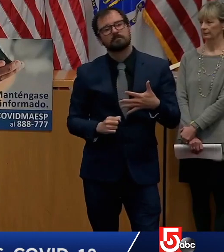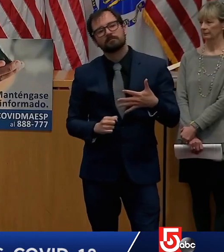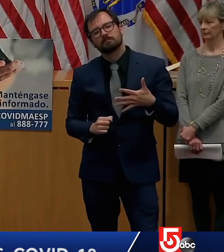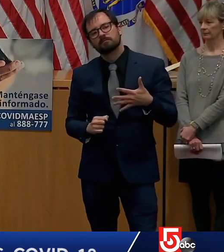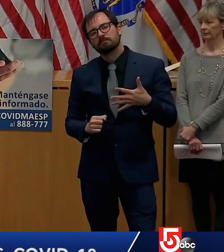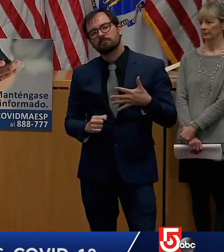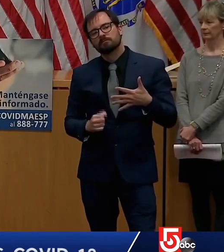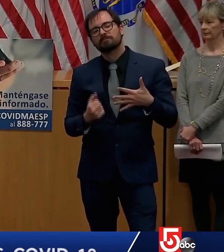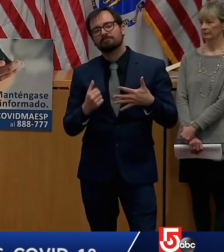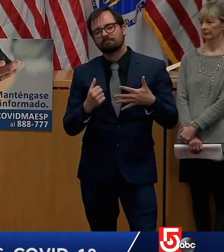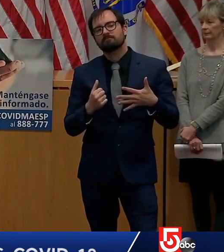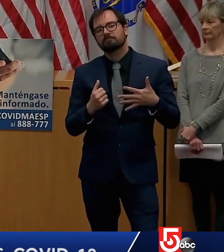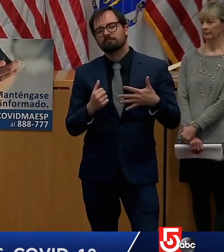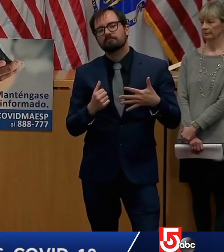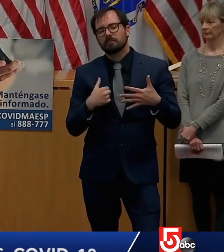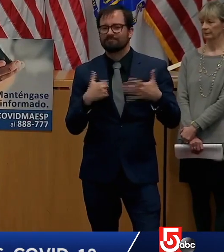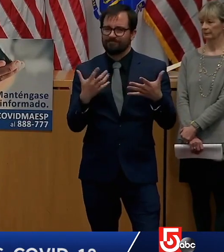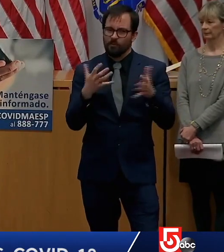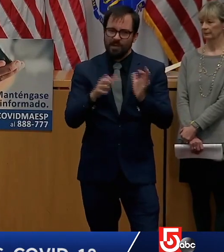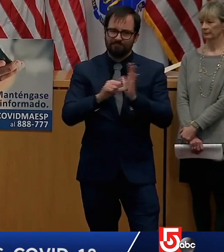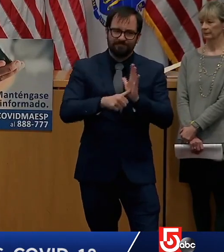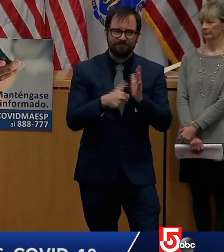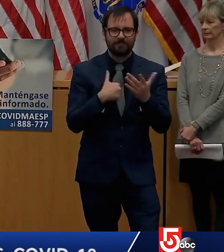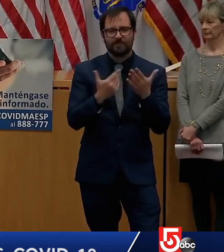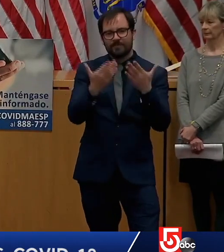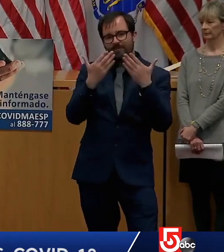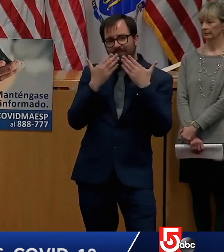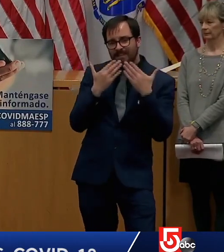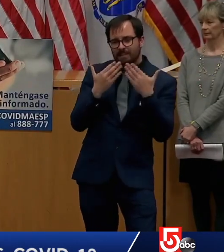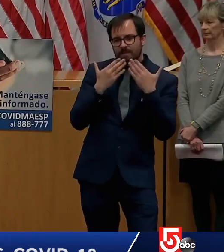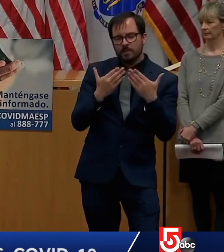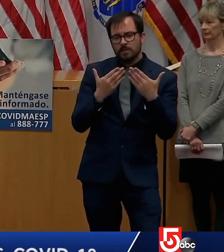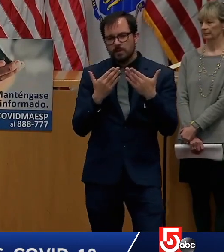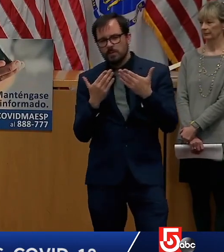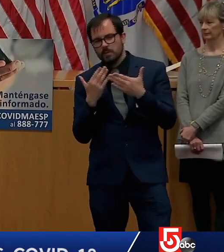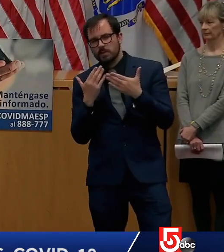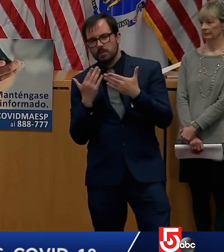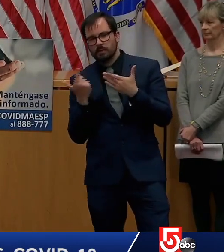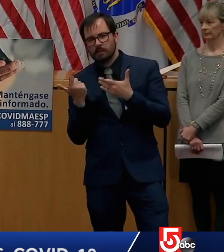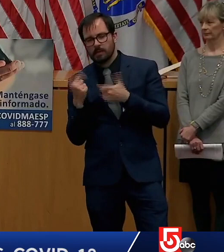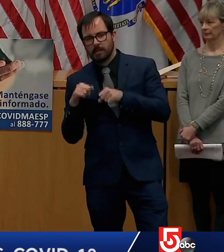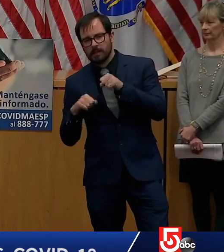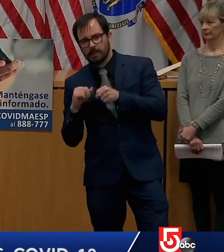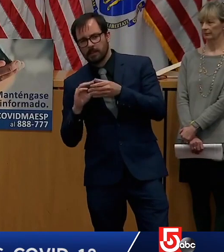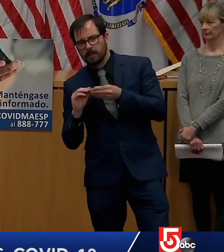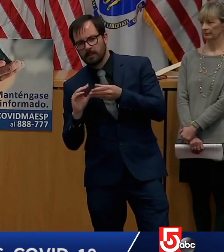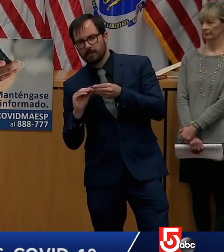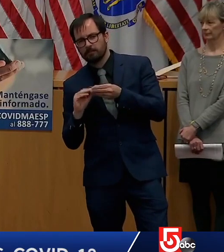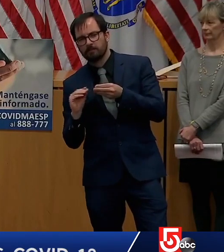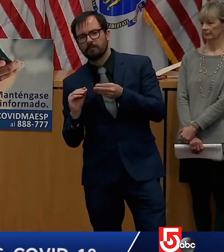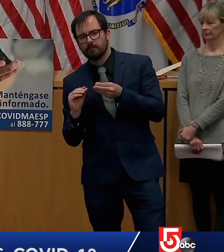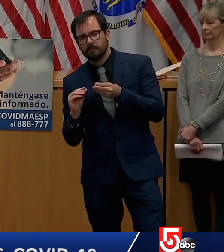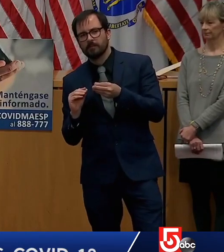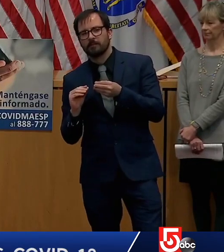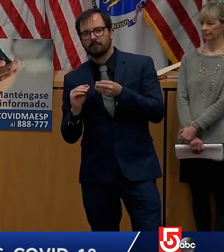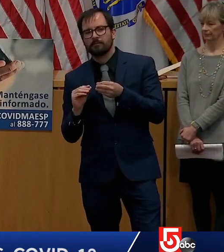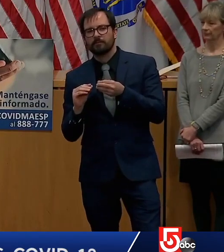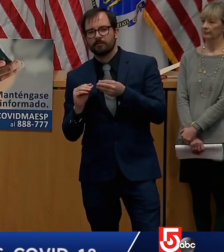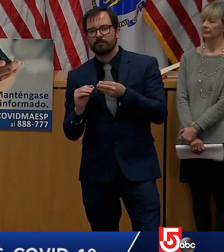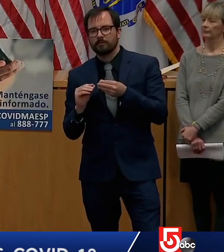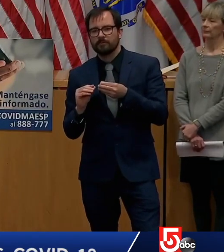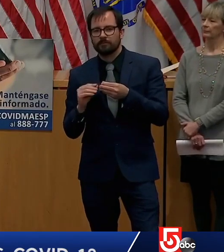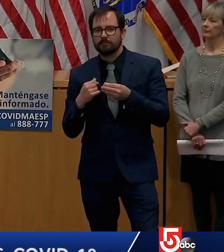to emphasize that the way we get through these times is by working together working in partnership